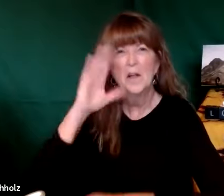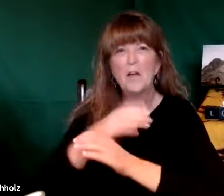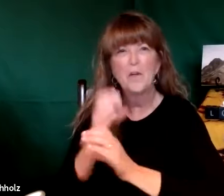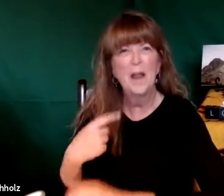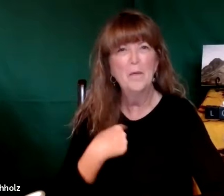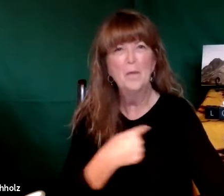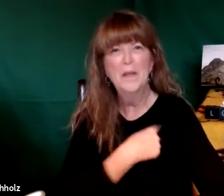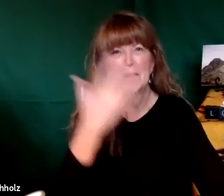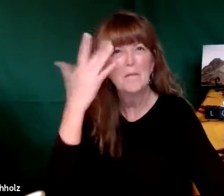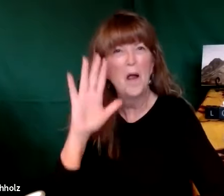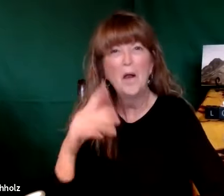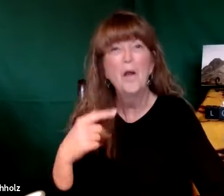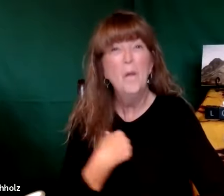that was not a smart use of our time